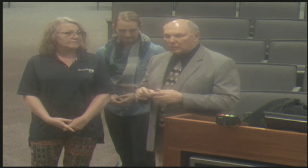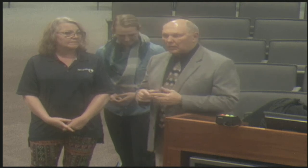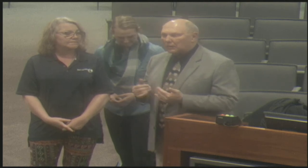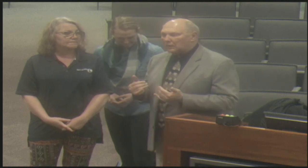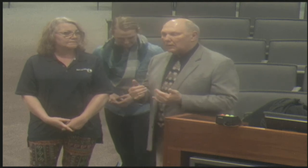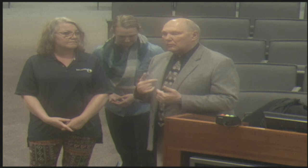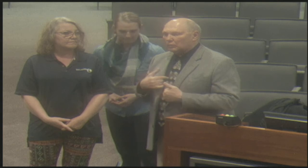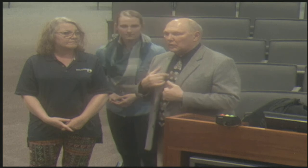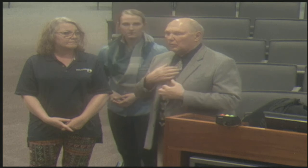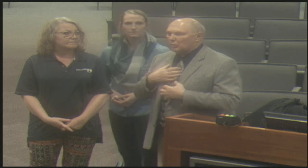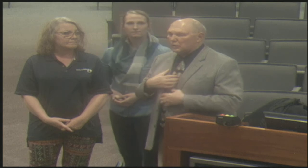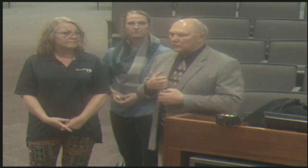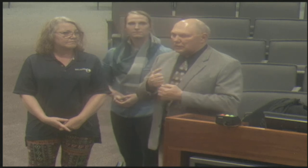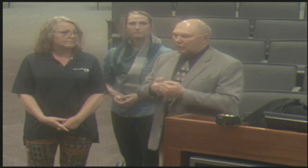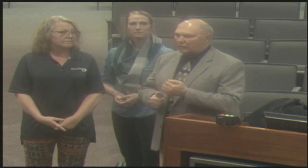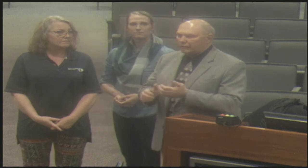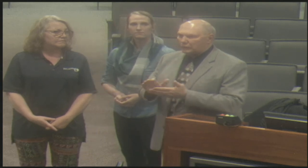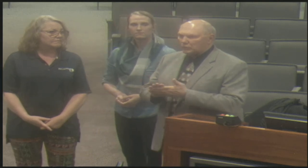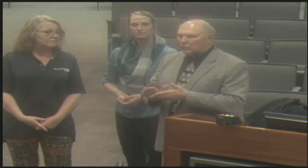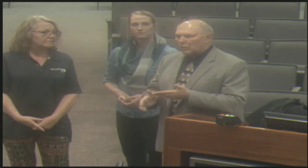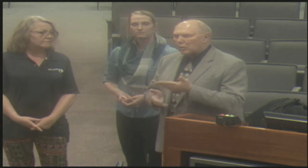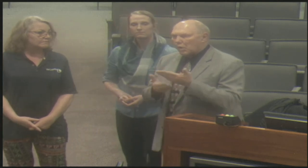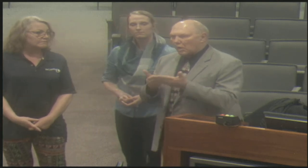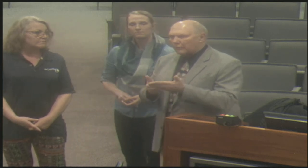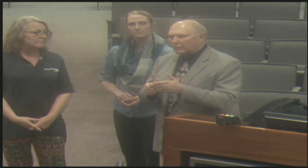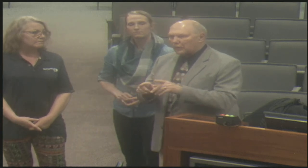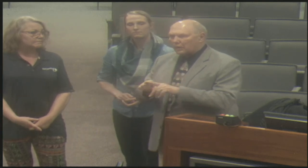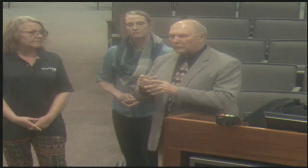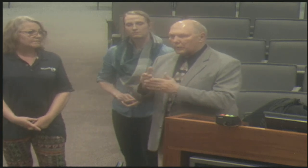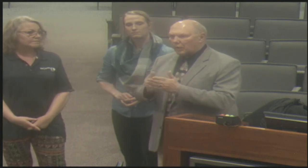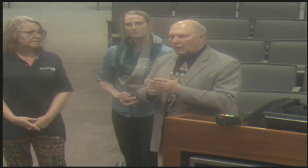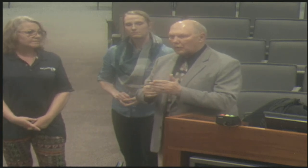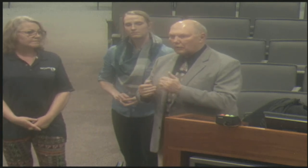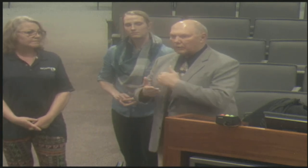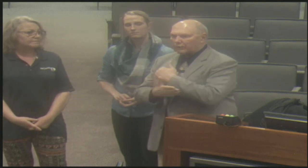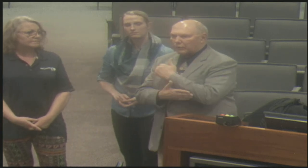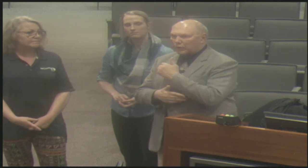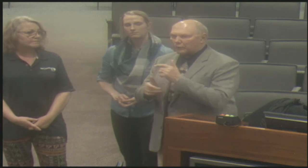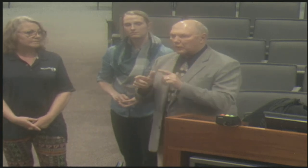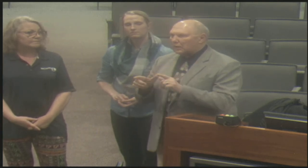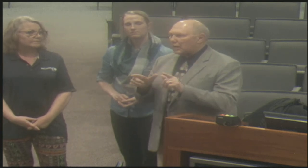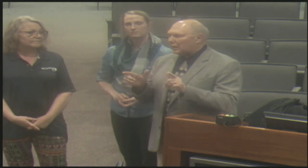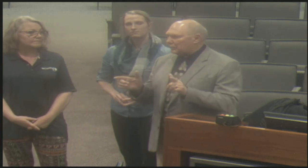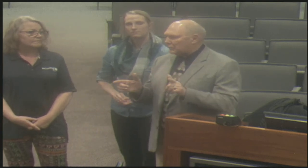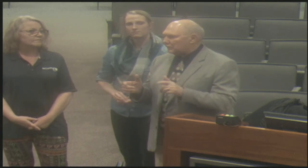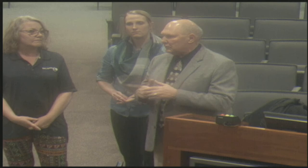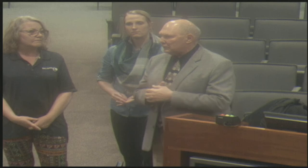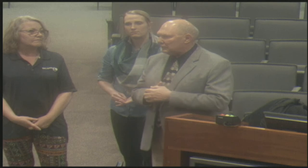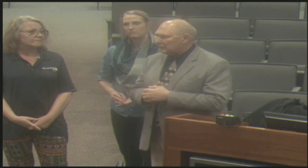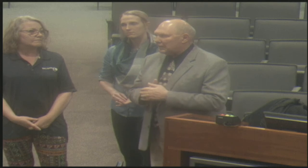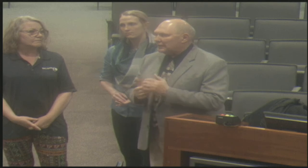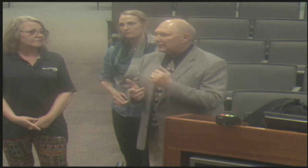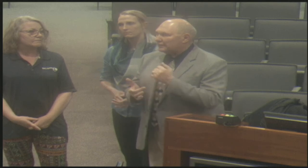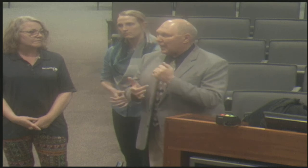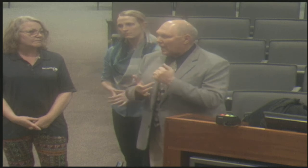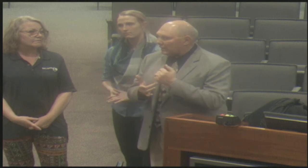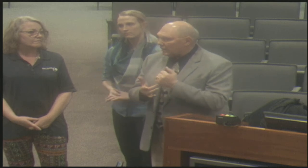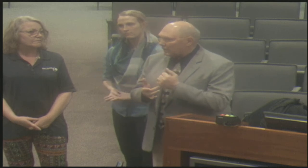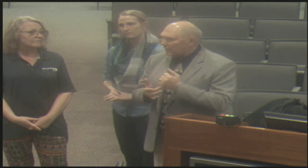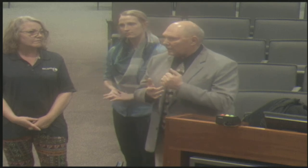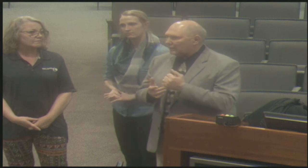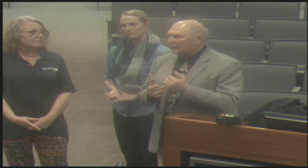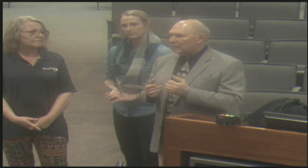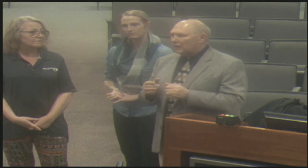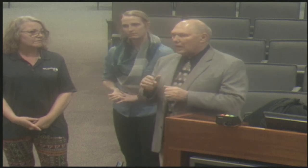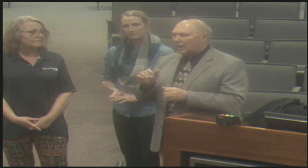three are the only ones who actually employ individuals who are certified and have that endorsement. So we, we would also like to present that